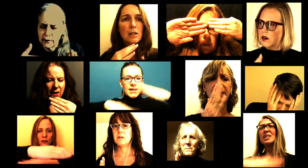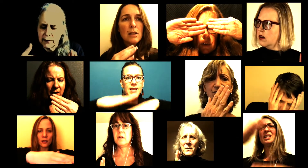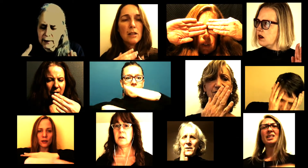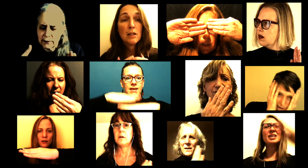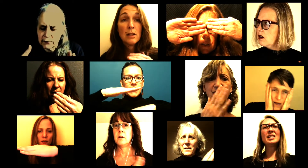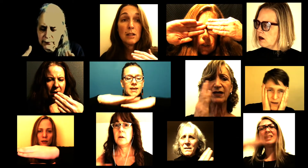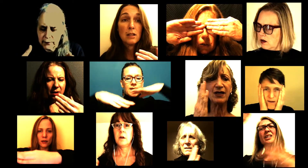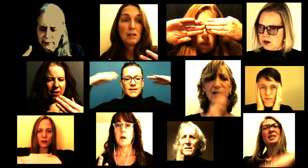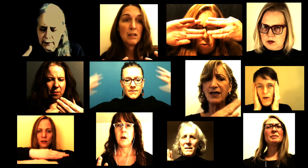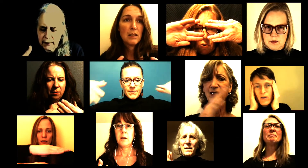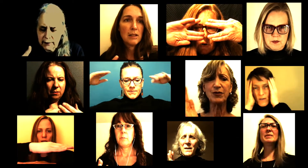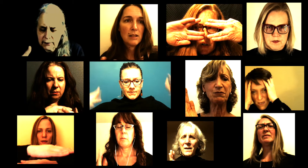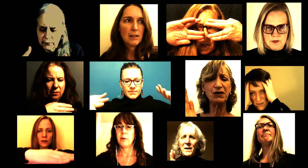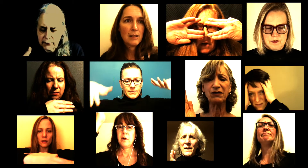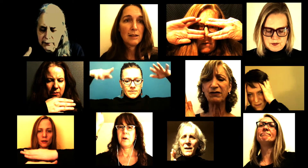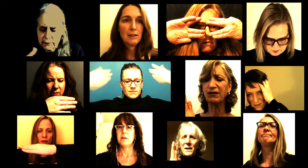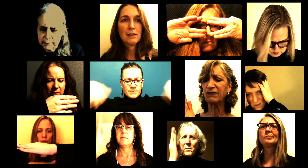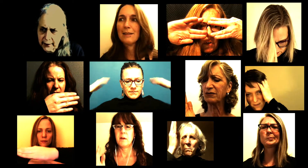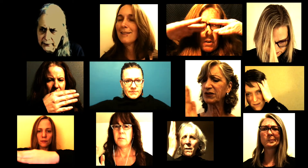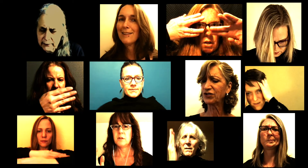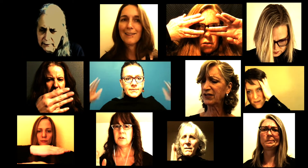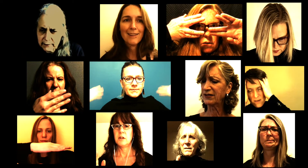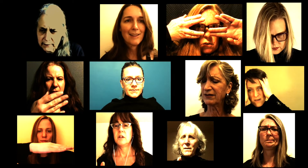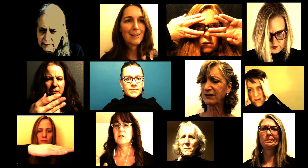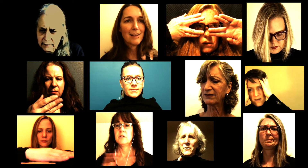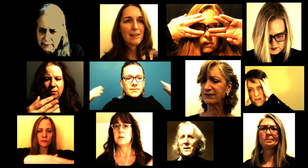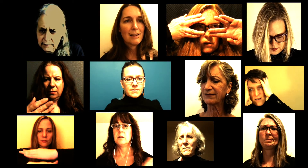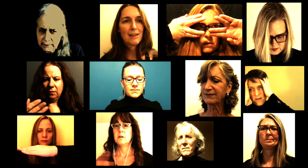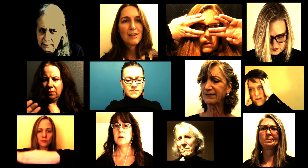am a part of the machine.